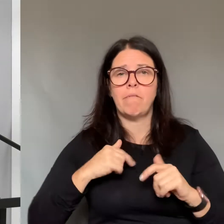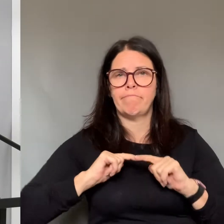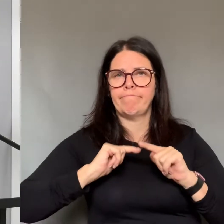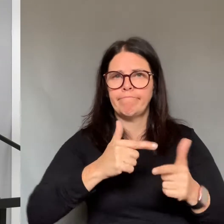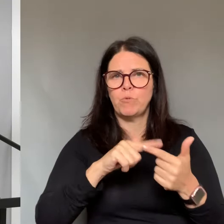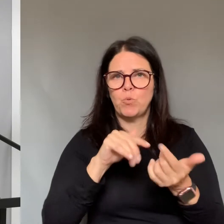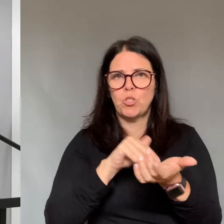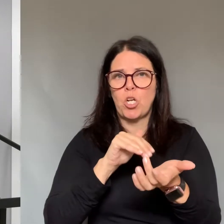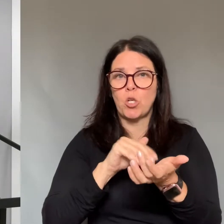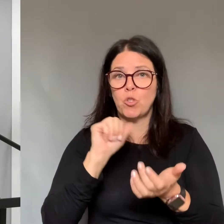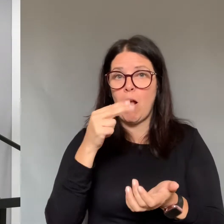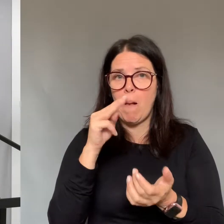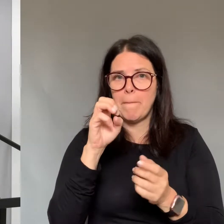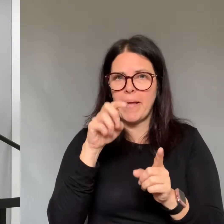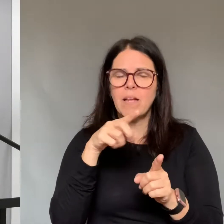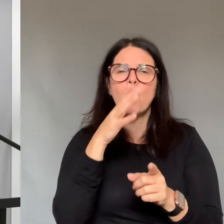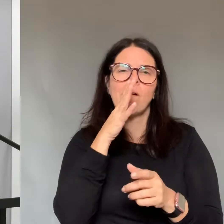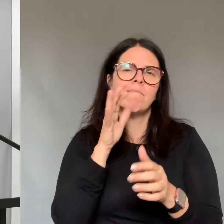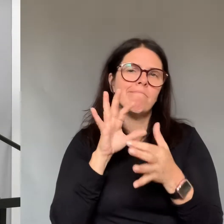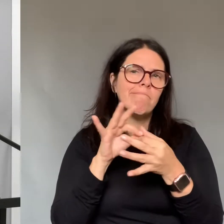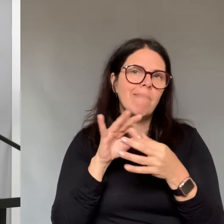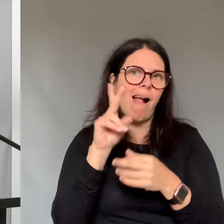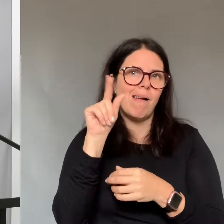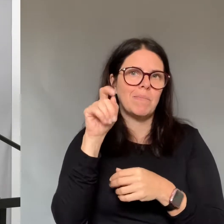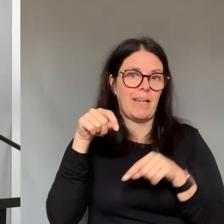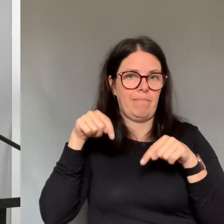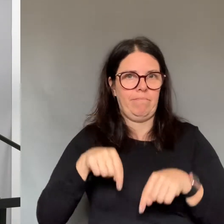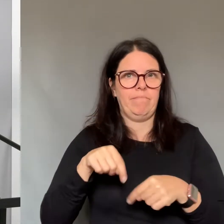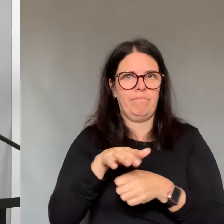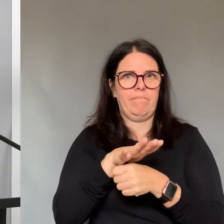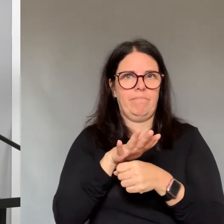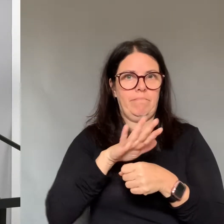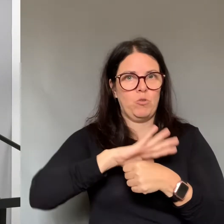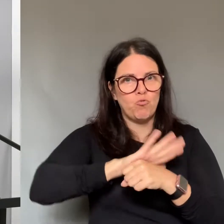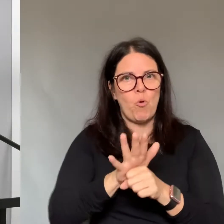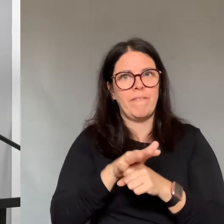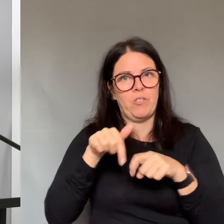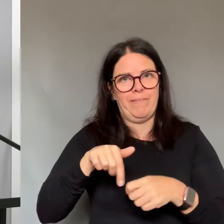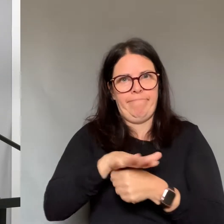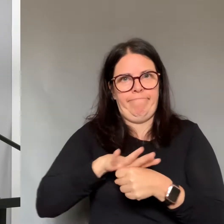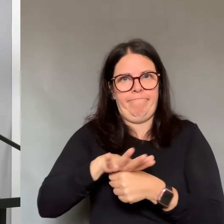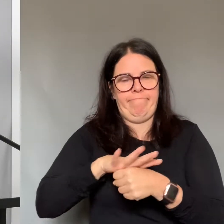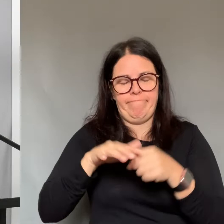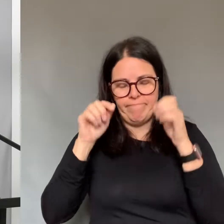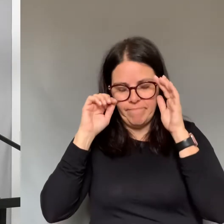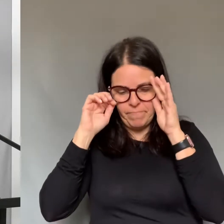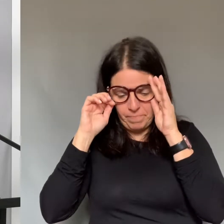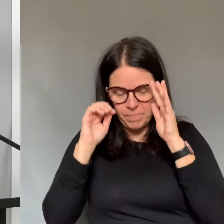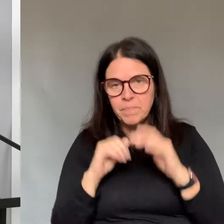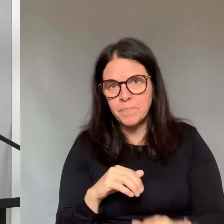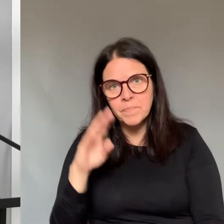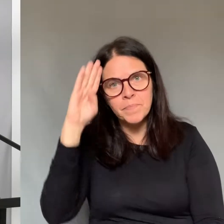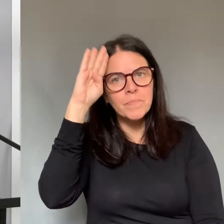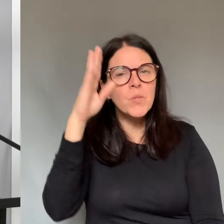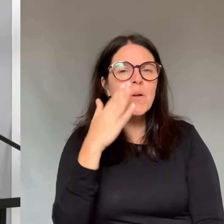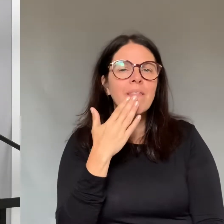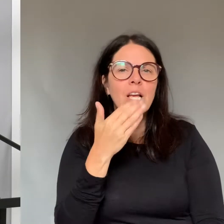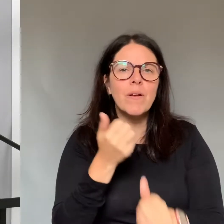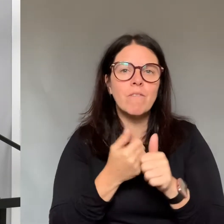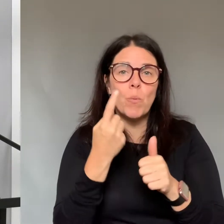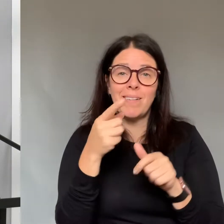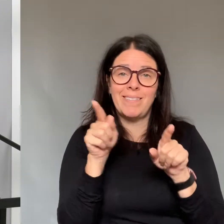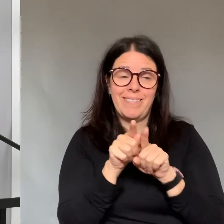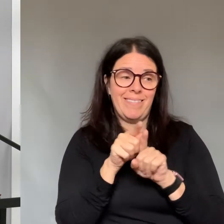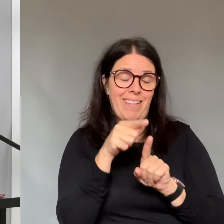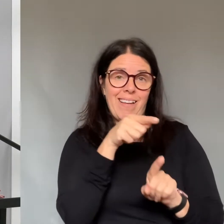They will guide you for next steps including contacting public health or attending an assessment center. I will now turn it over to Dr. Wajid